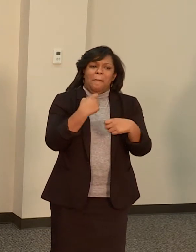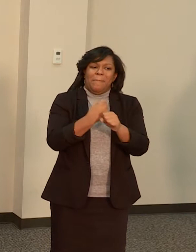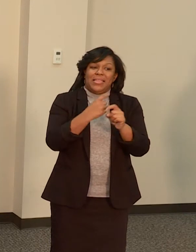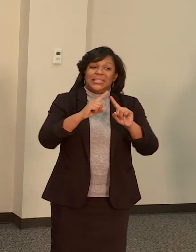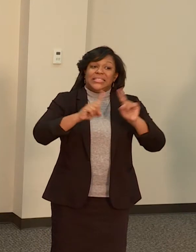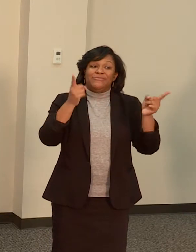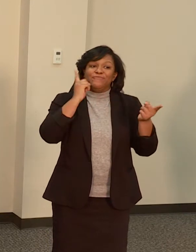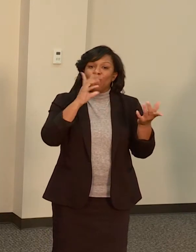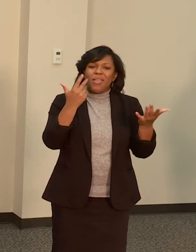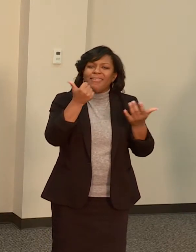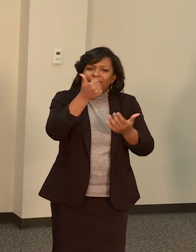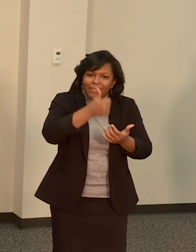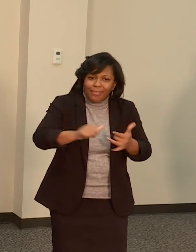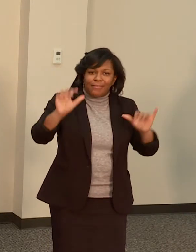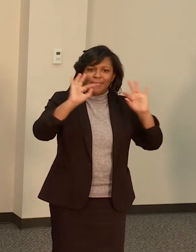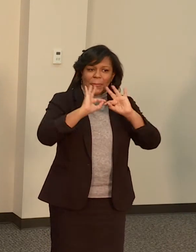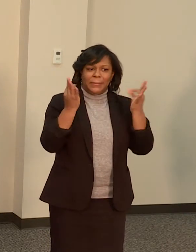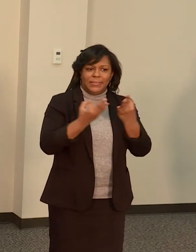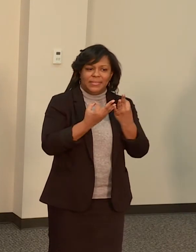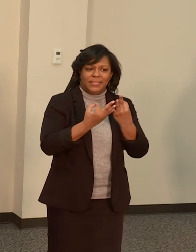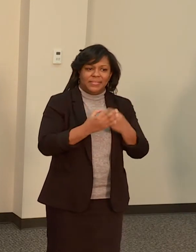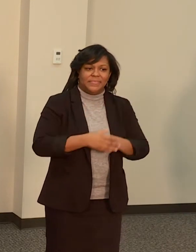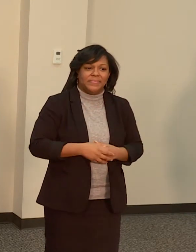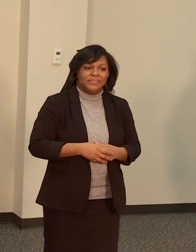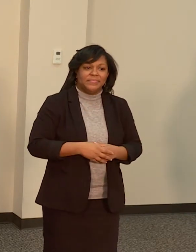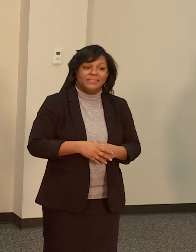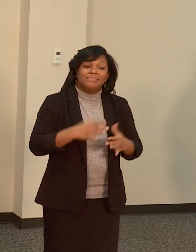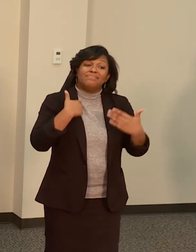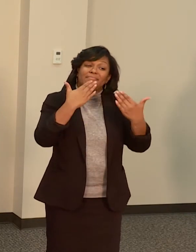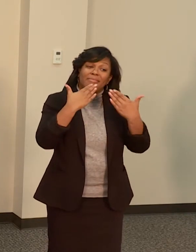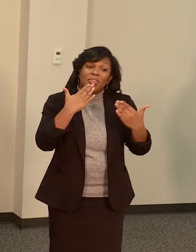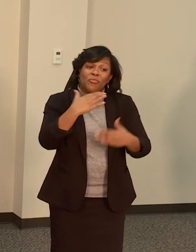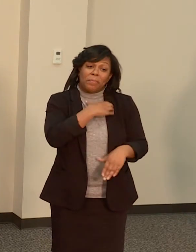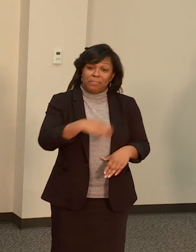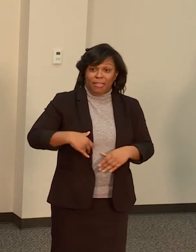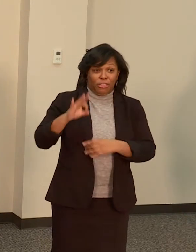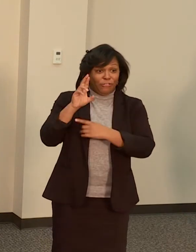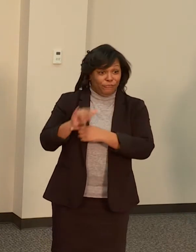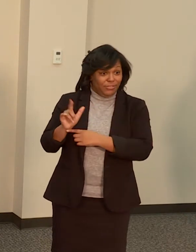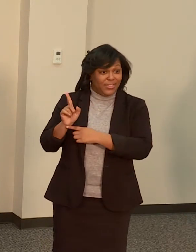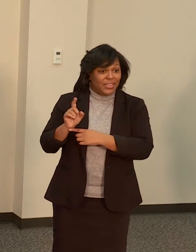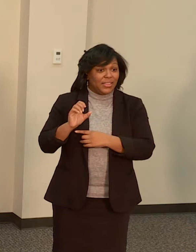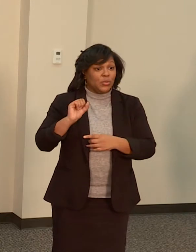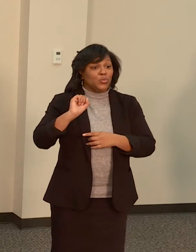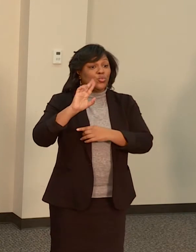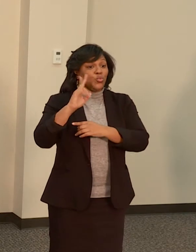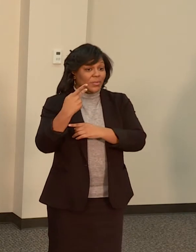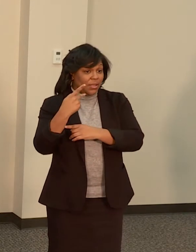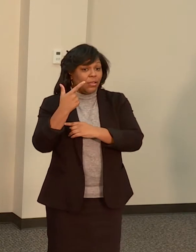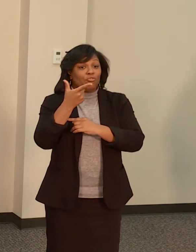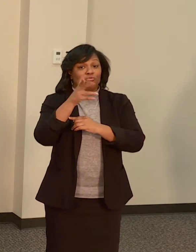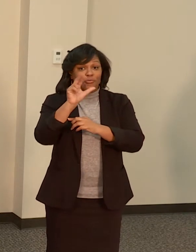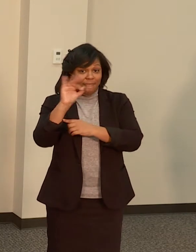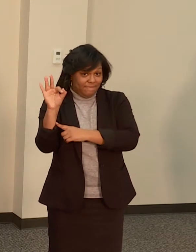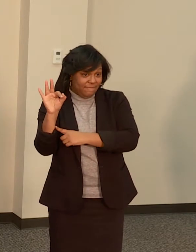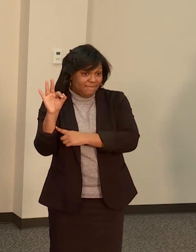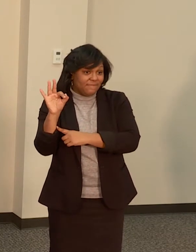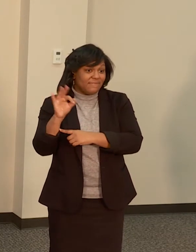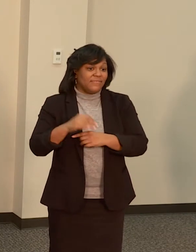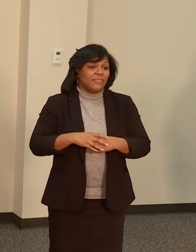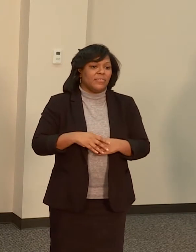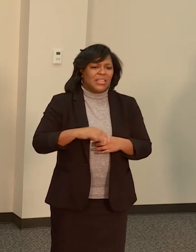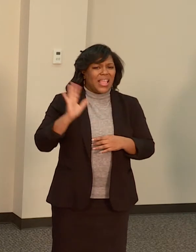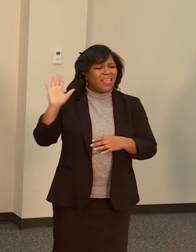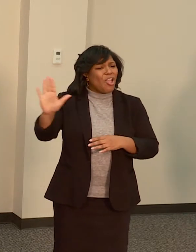to thank Mayor Frey and Superintendent Graf for their constant belief in the stable homes, stable schools program.